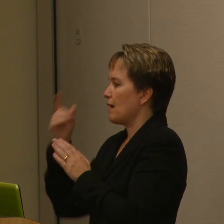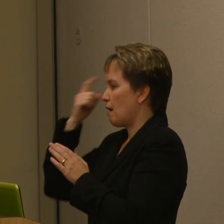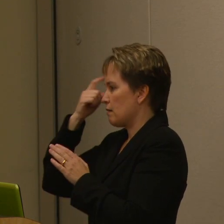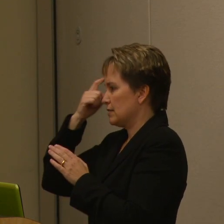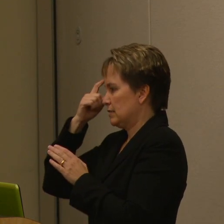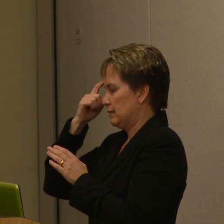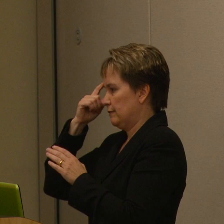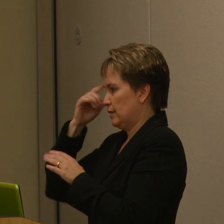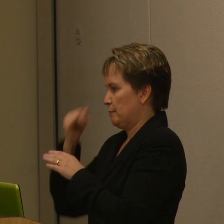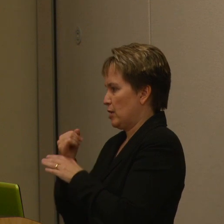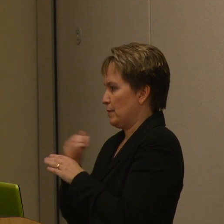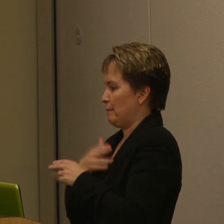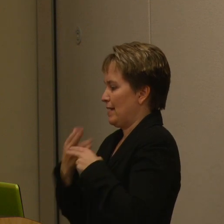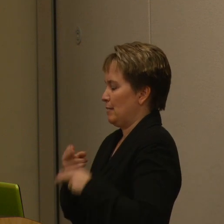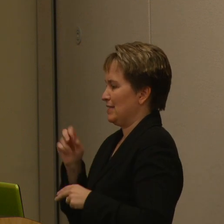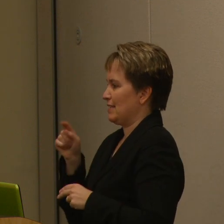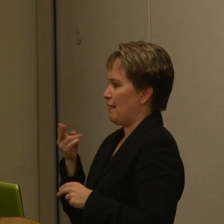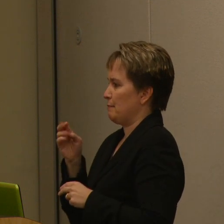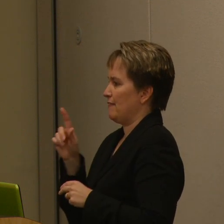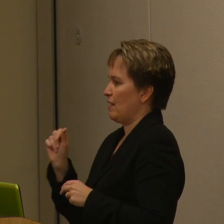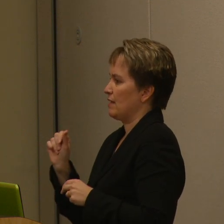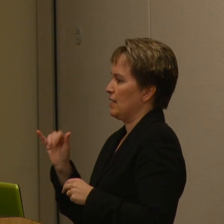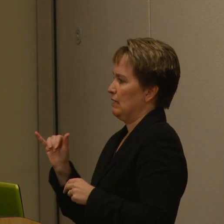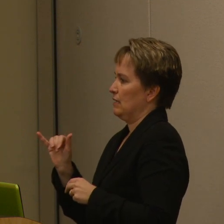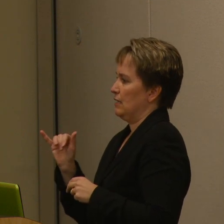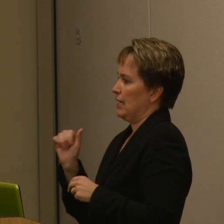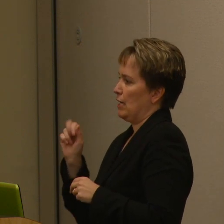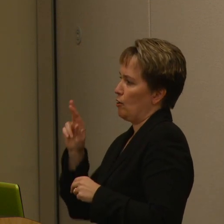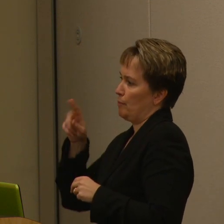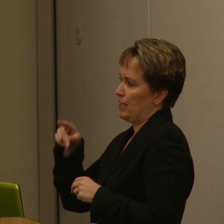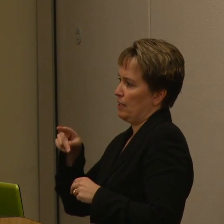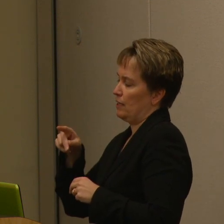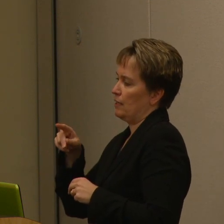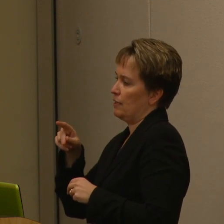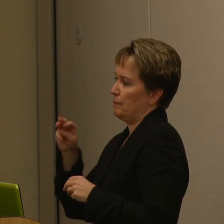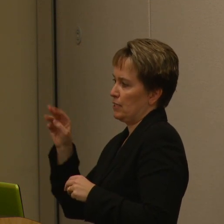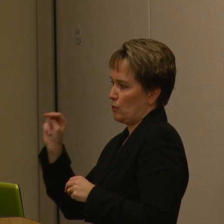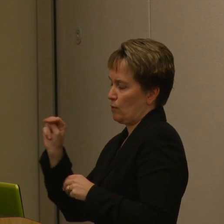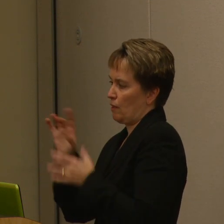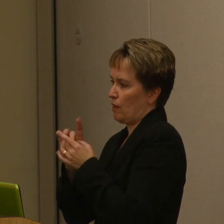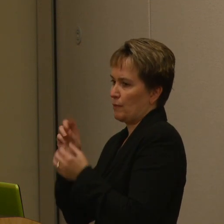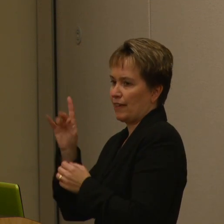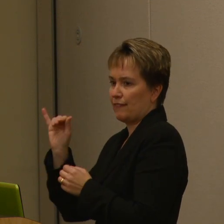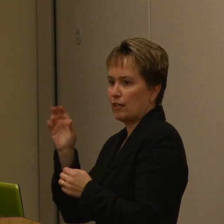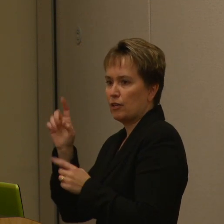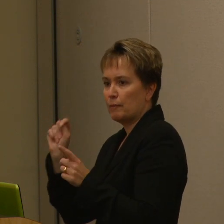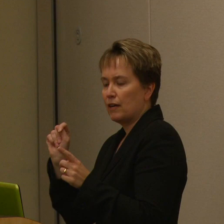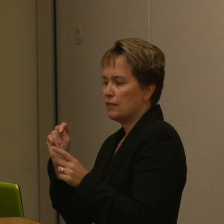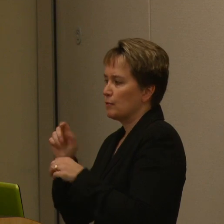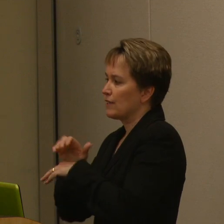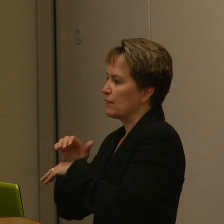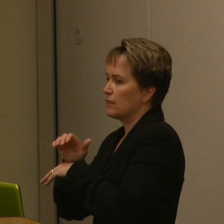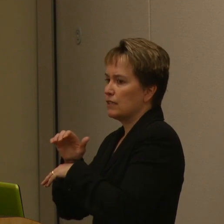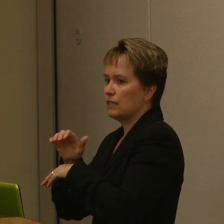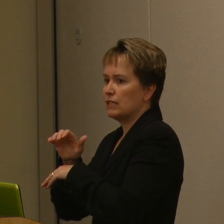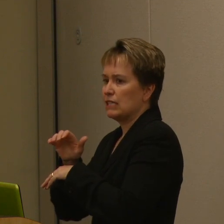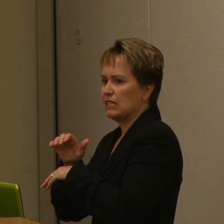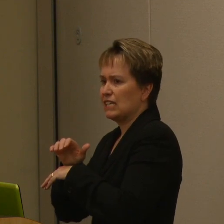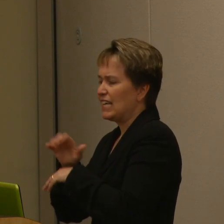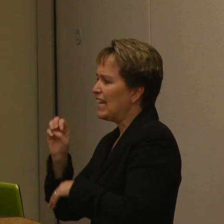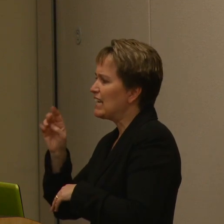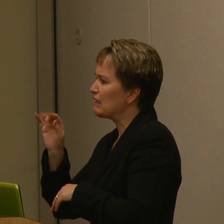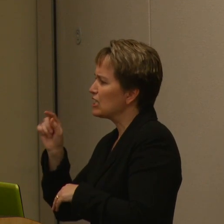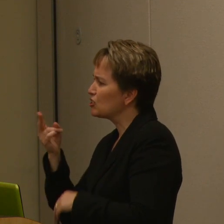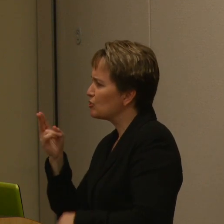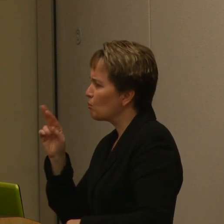impairment. My name is Seth Boffelli. I'm with AARP Minnesota, and along with Kathy Claremont with English Rose Sweets, we